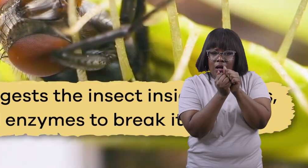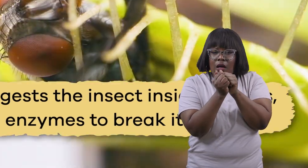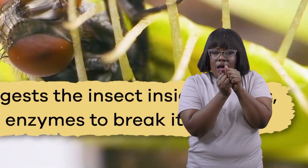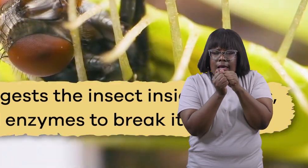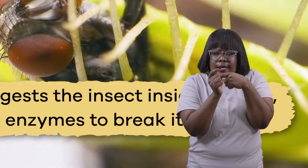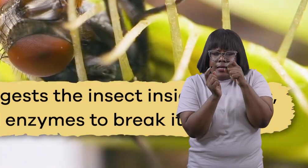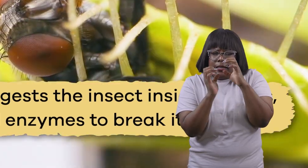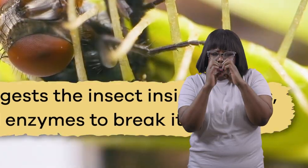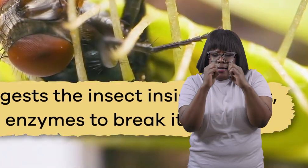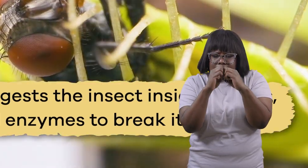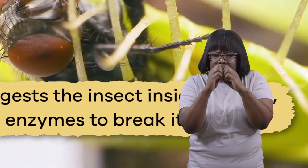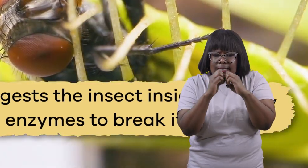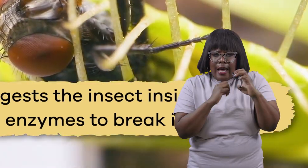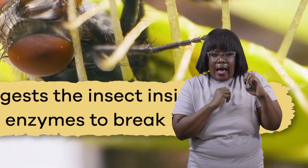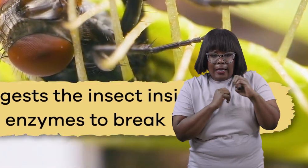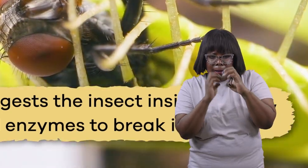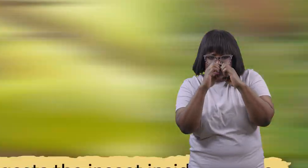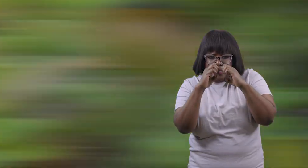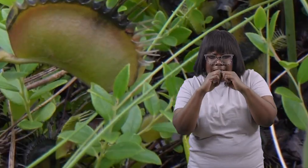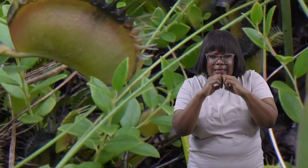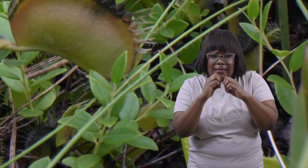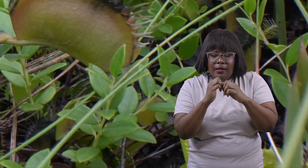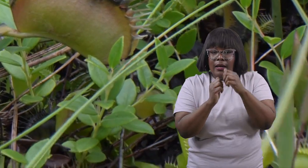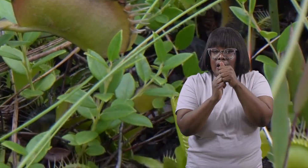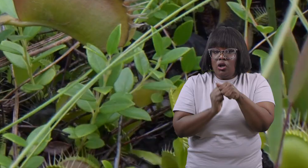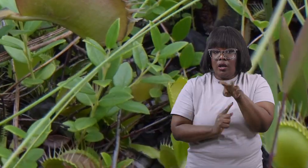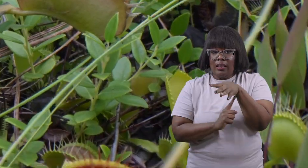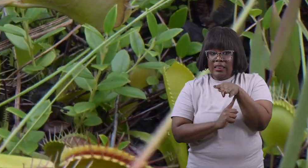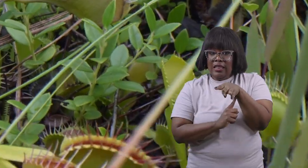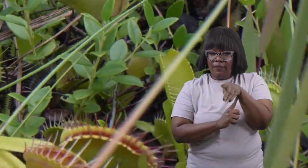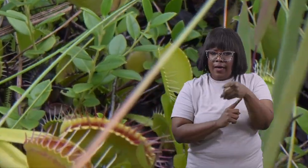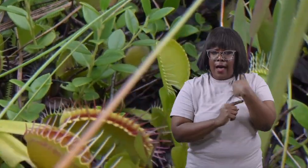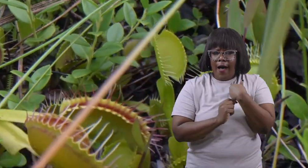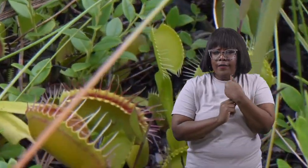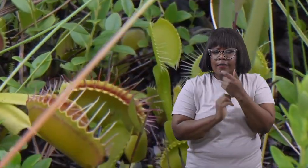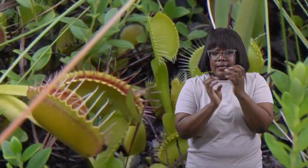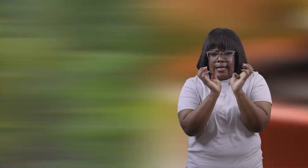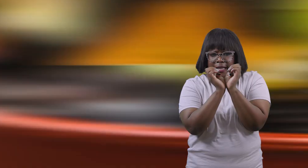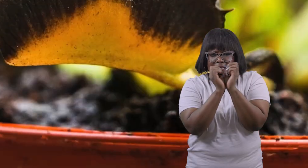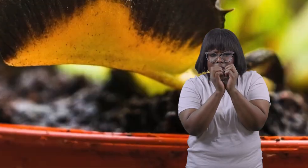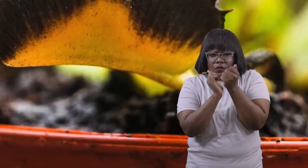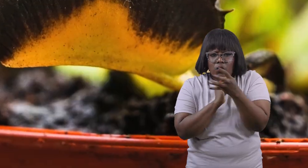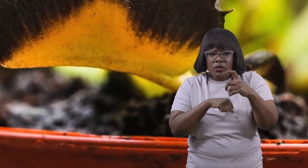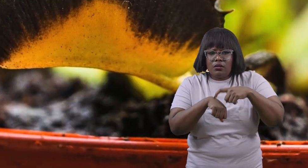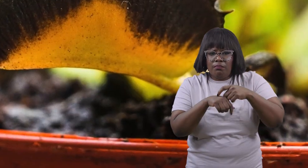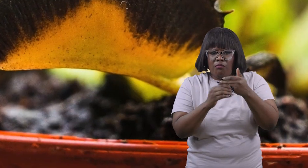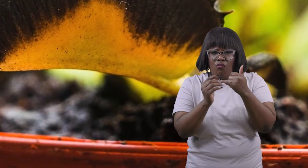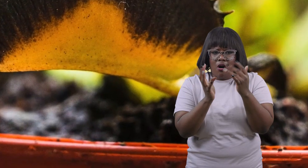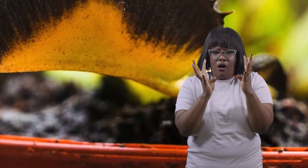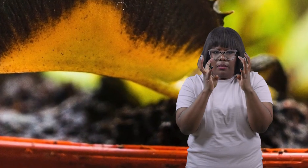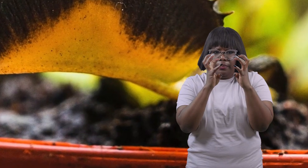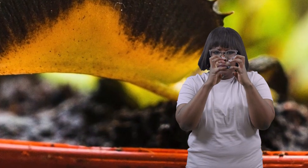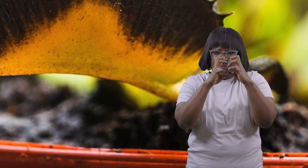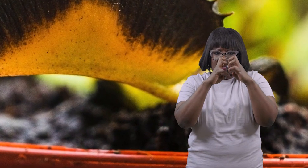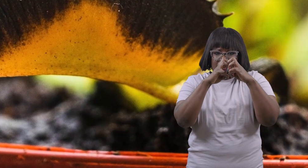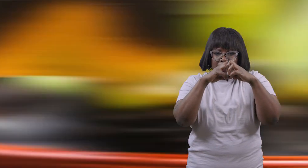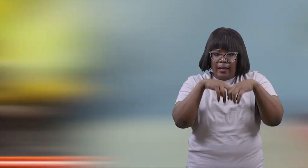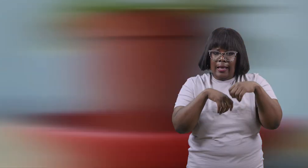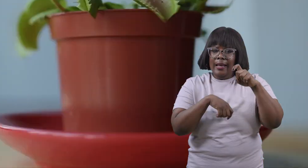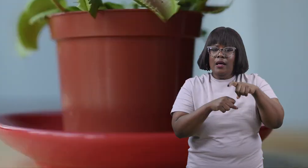enzymes to break it down each leaf can only do this a few times before it dies so the venus fly trap needs